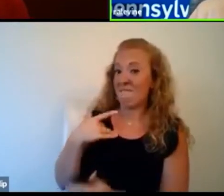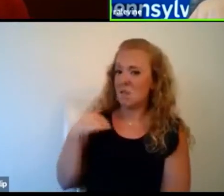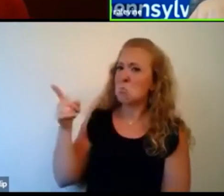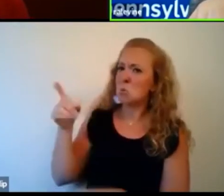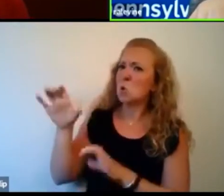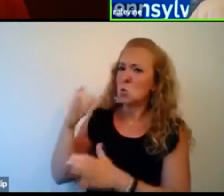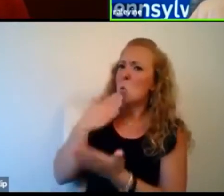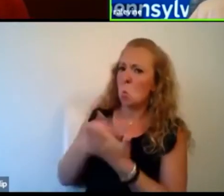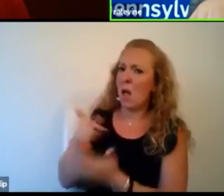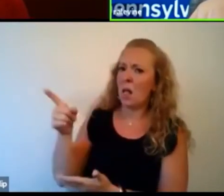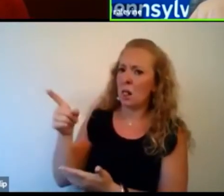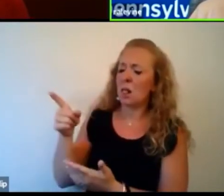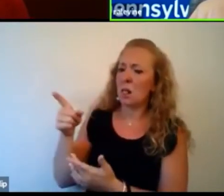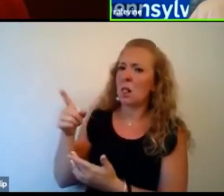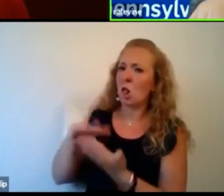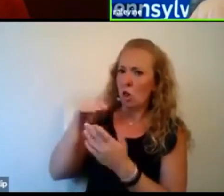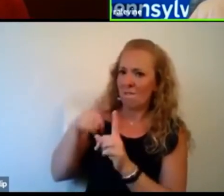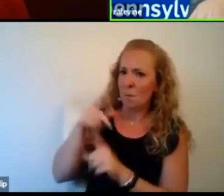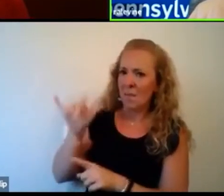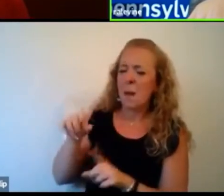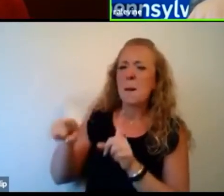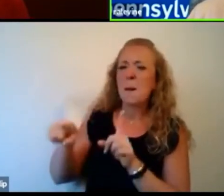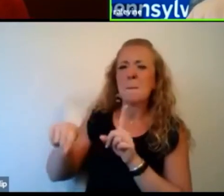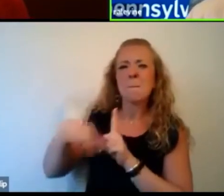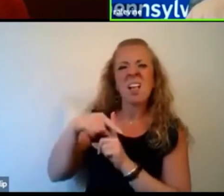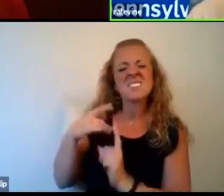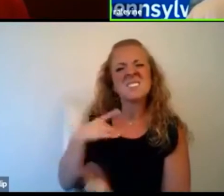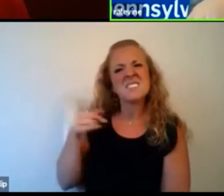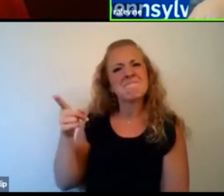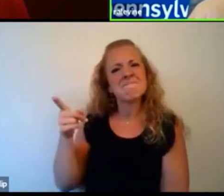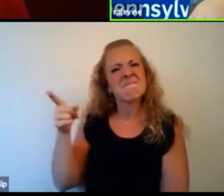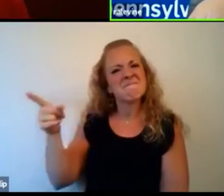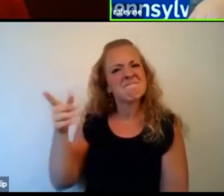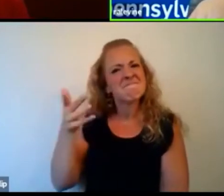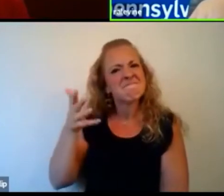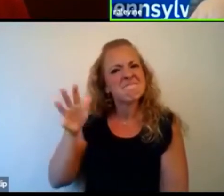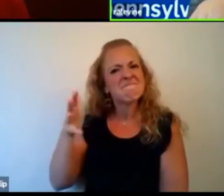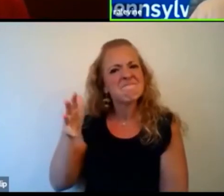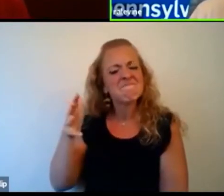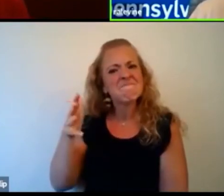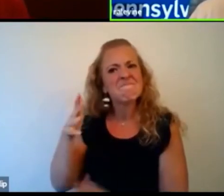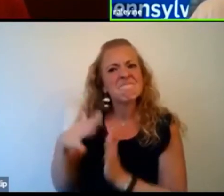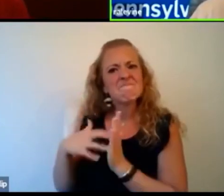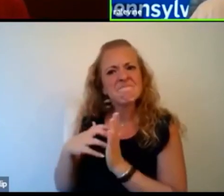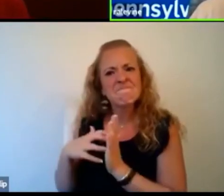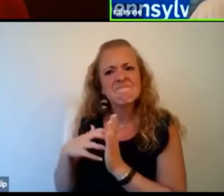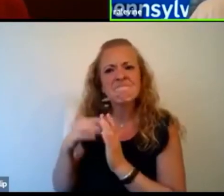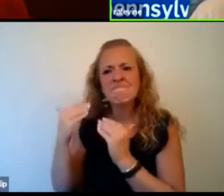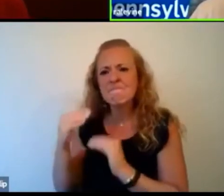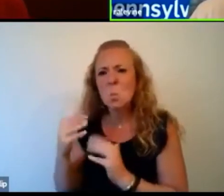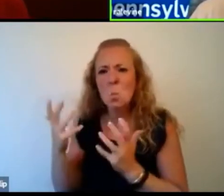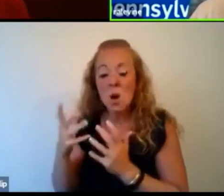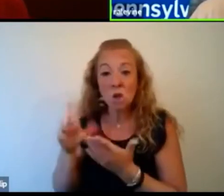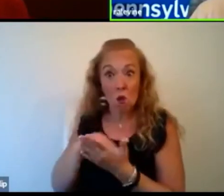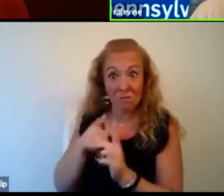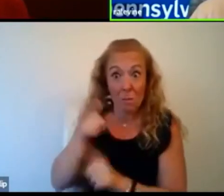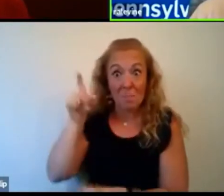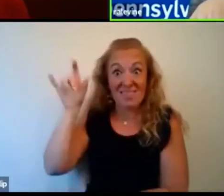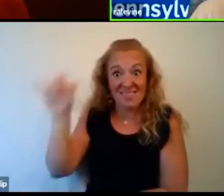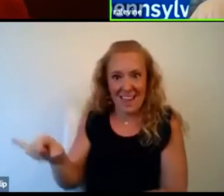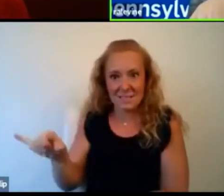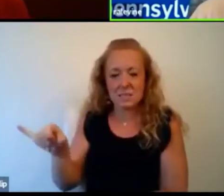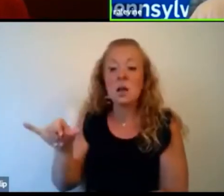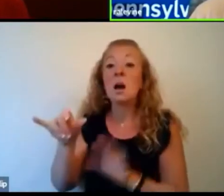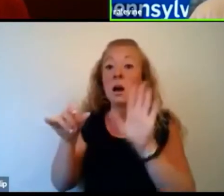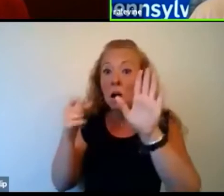And to learn what you think they actually don't do well, what their limitations are. And I have learned sometimes as much